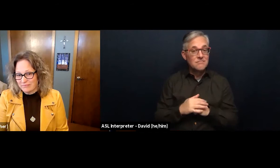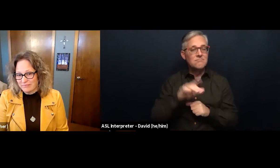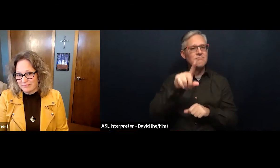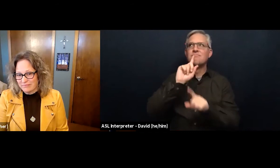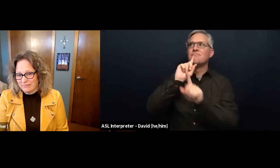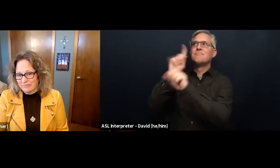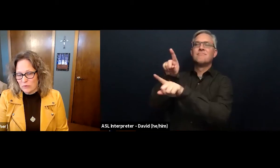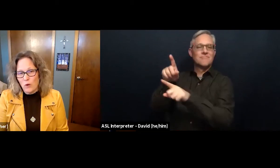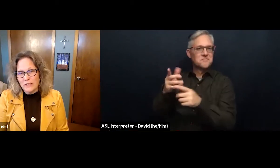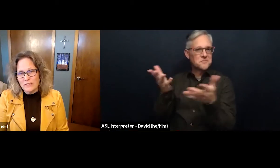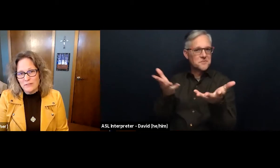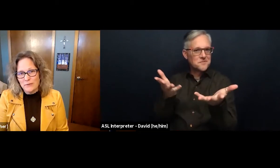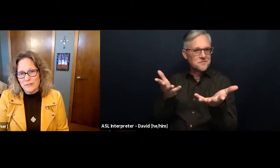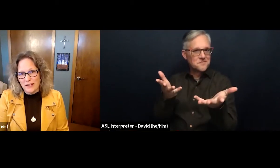what do you say?